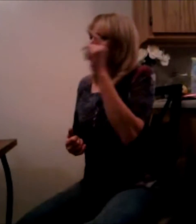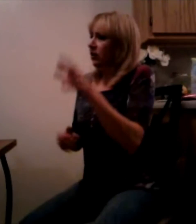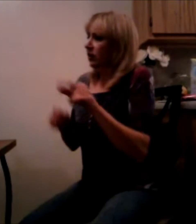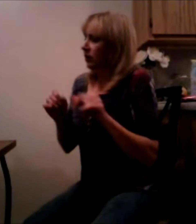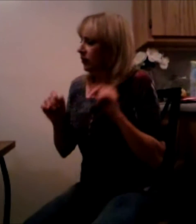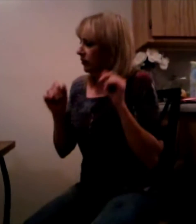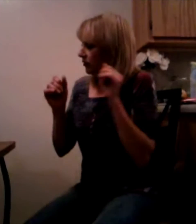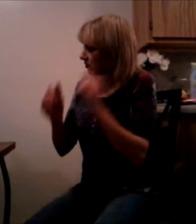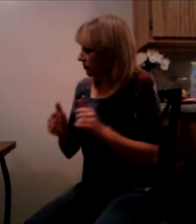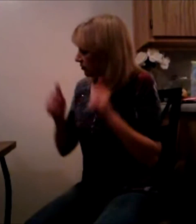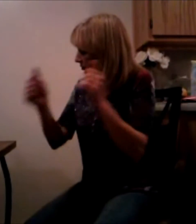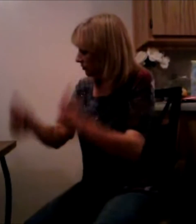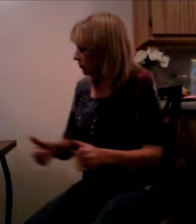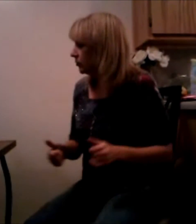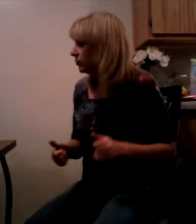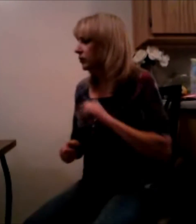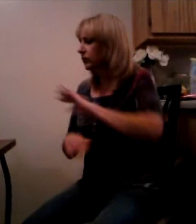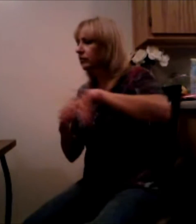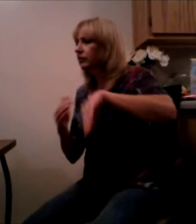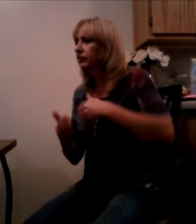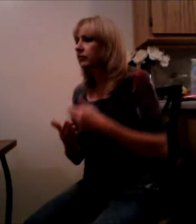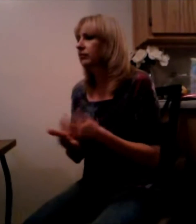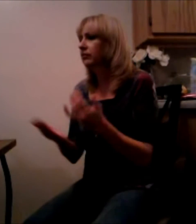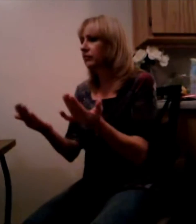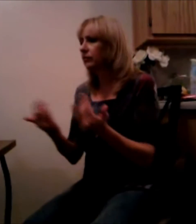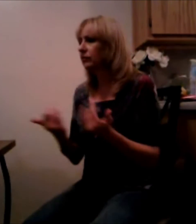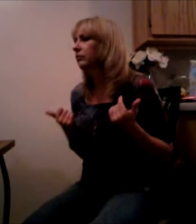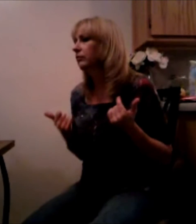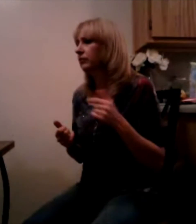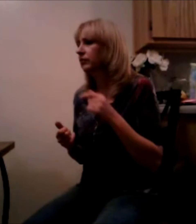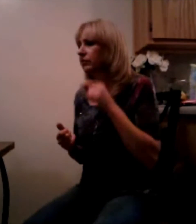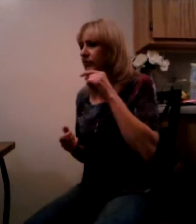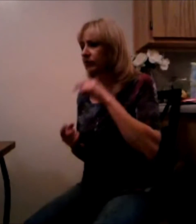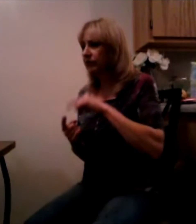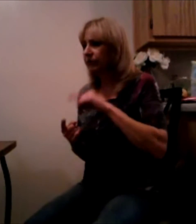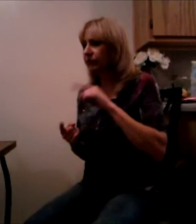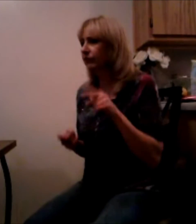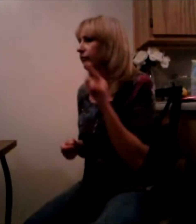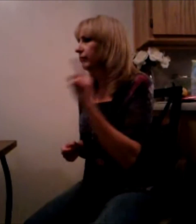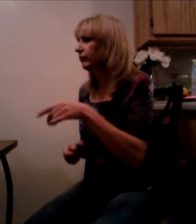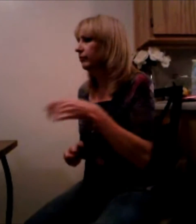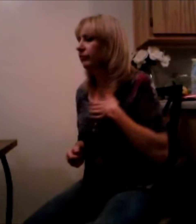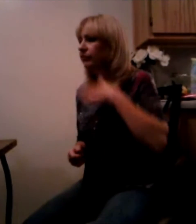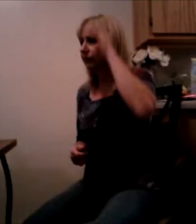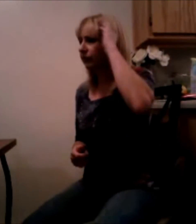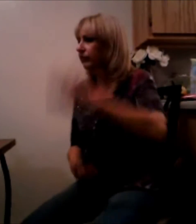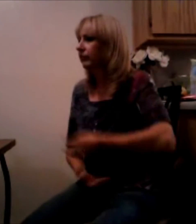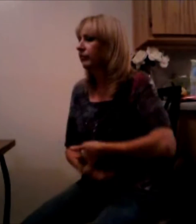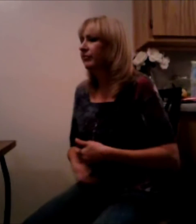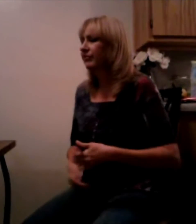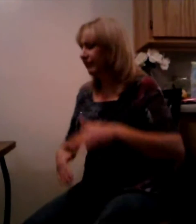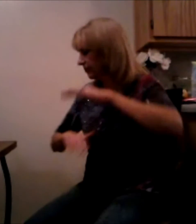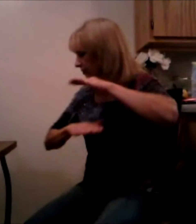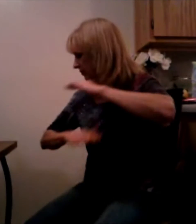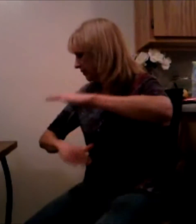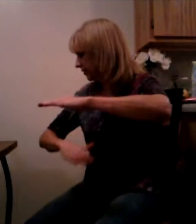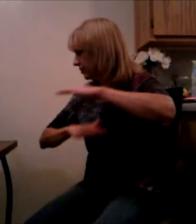All that I want from you, my son Is to be satisfied